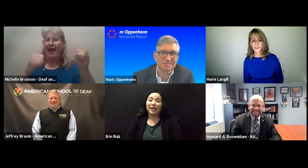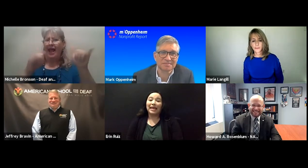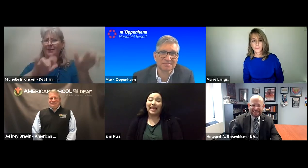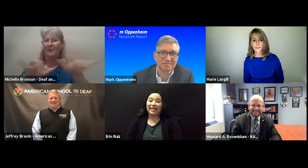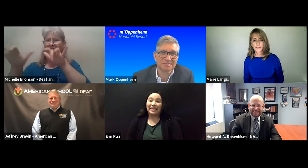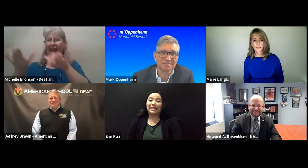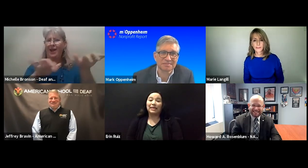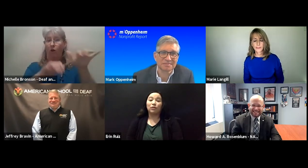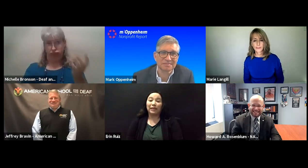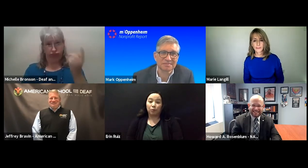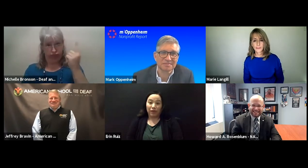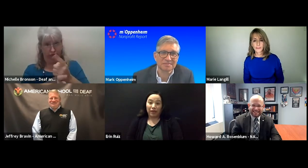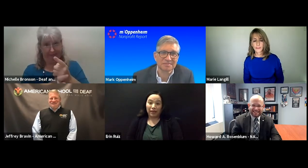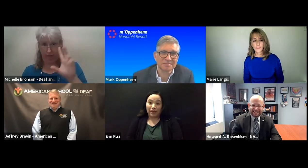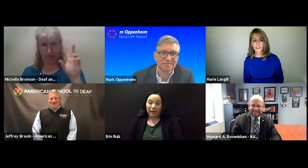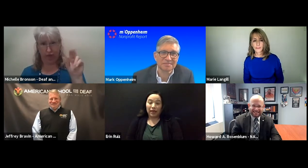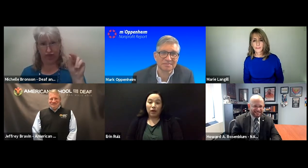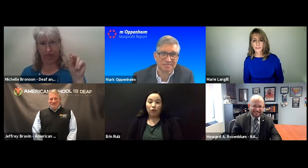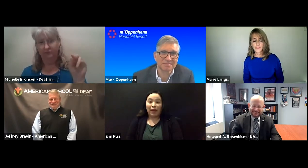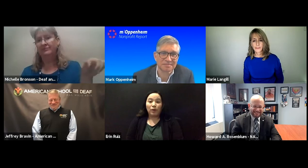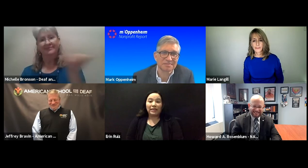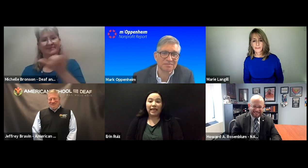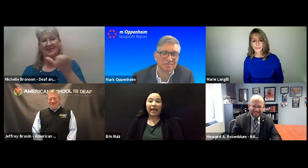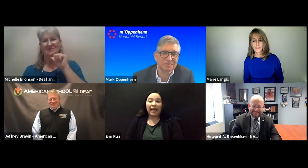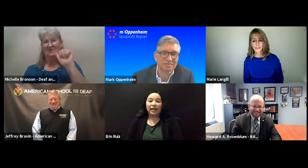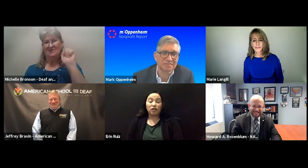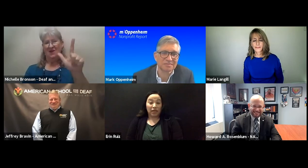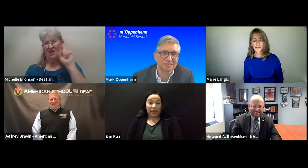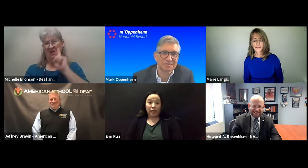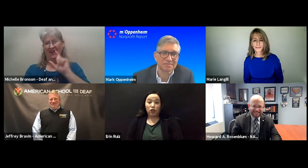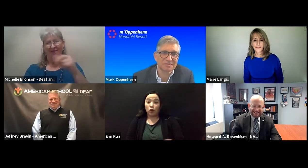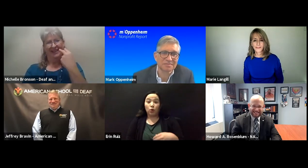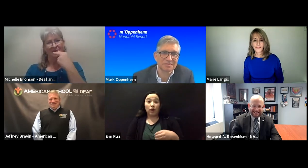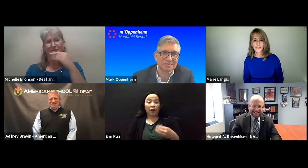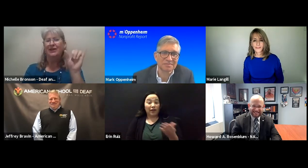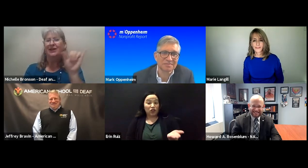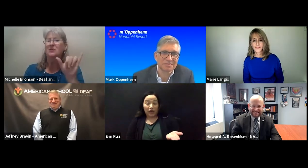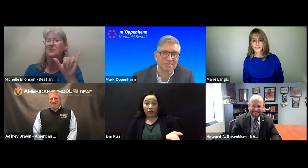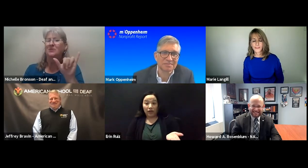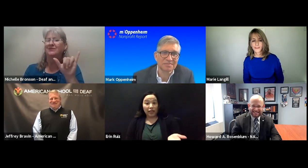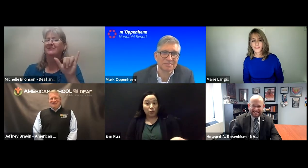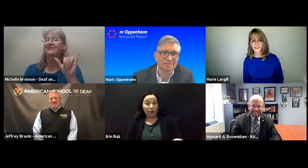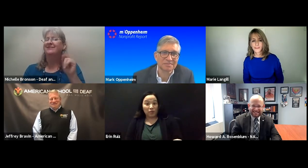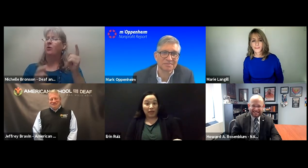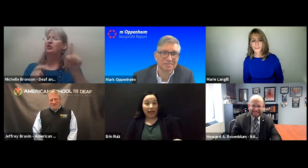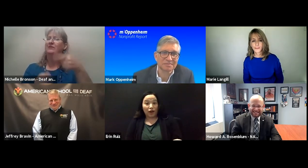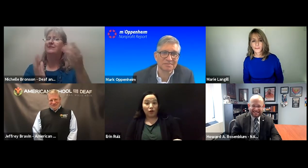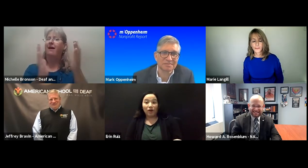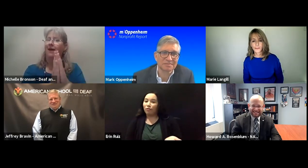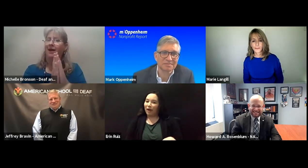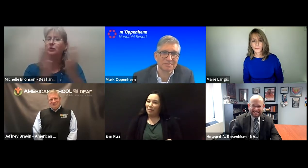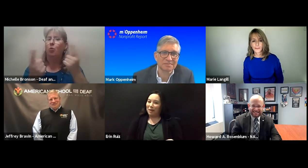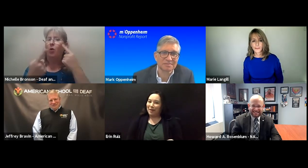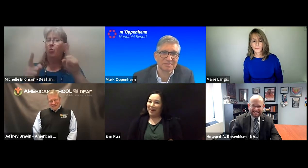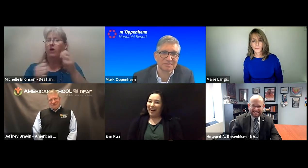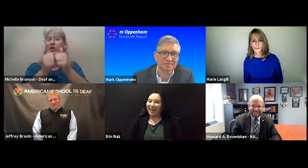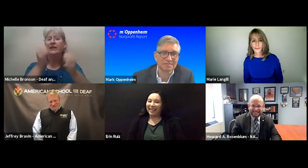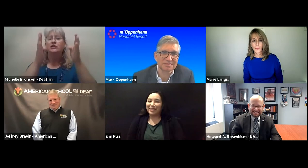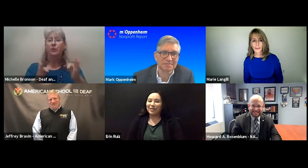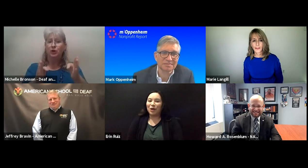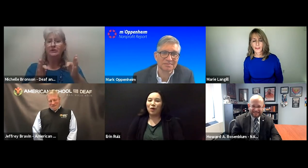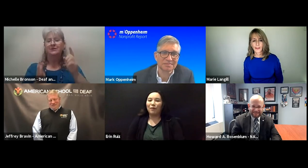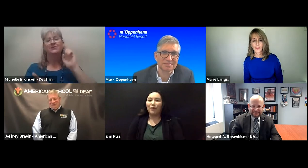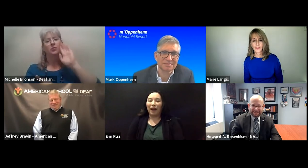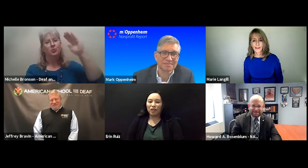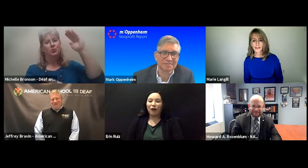everyone can lip read. Right? We say, can you, because you're hearing, can you play the piano? Right? Maybe not.